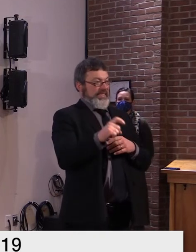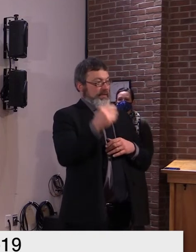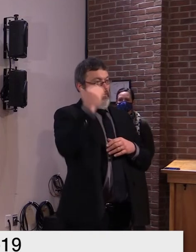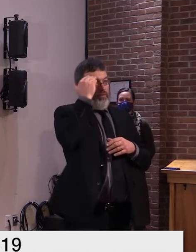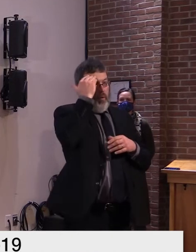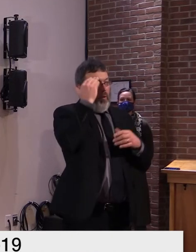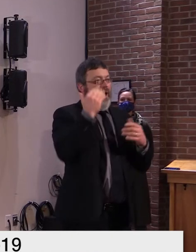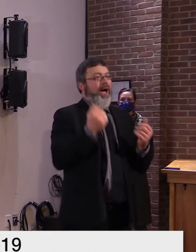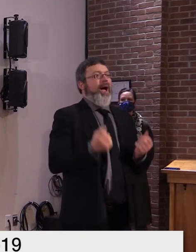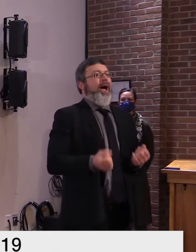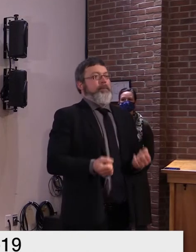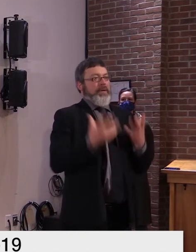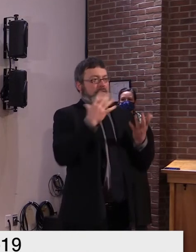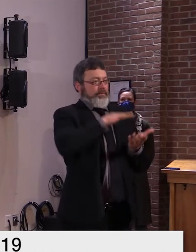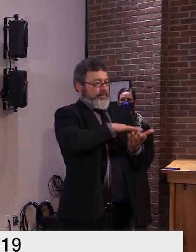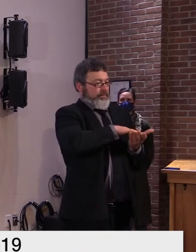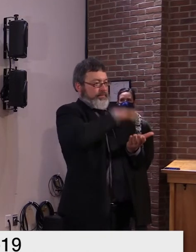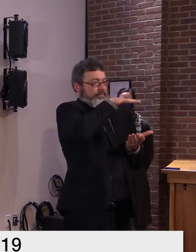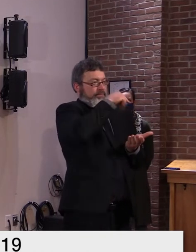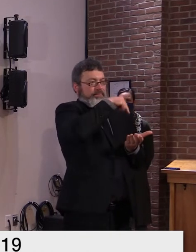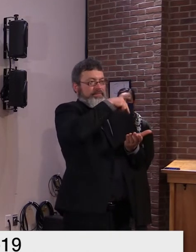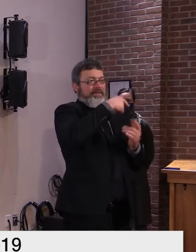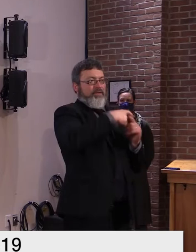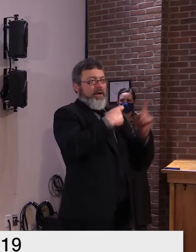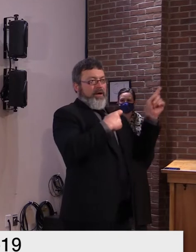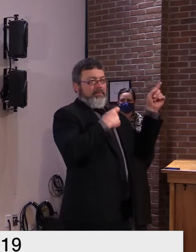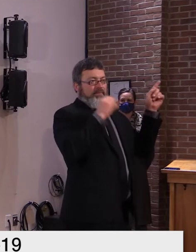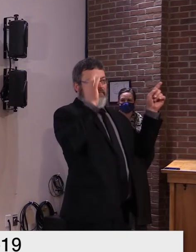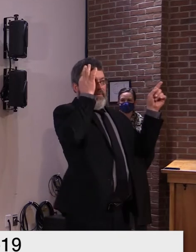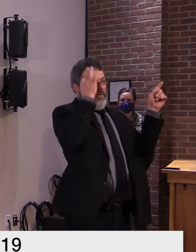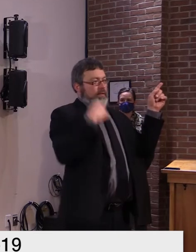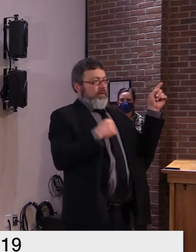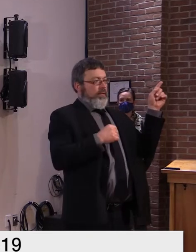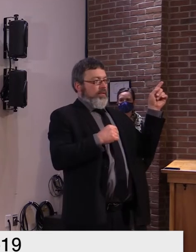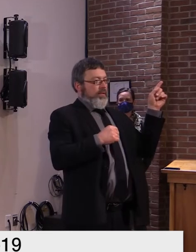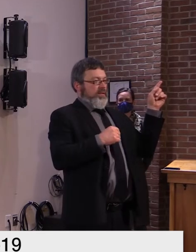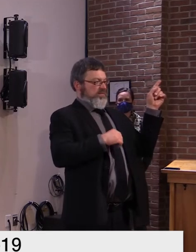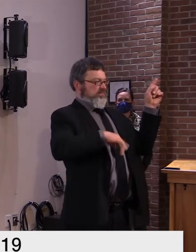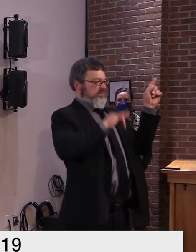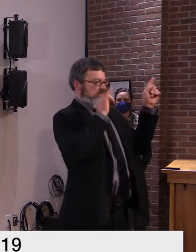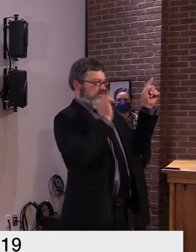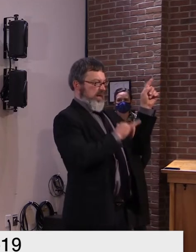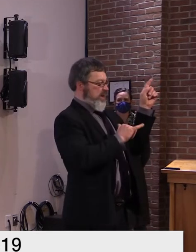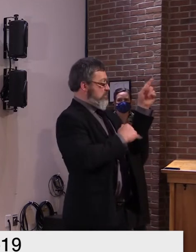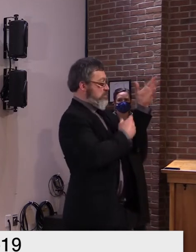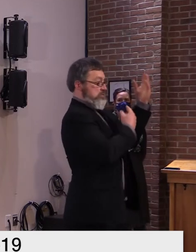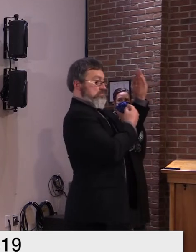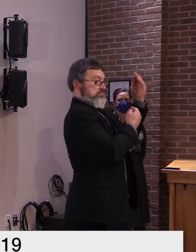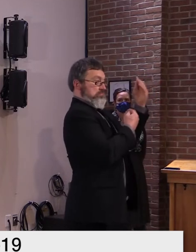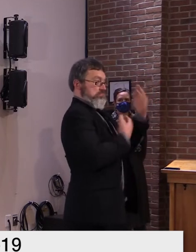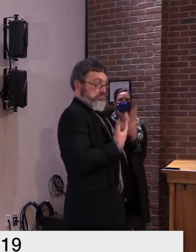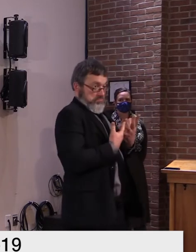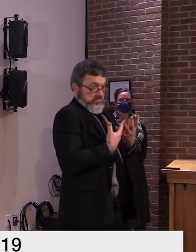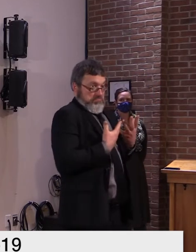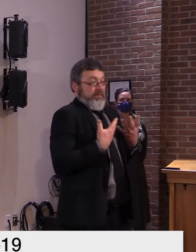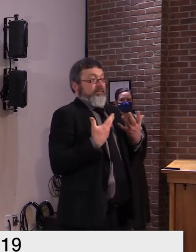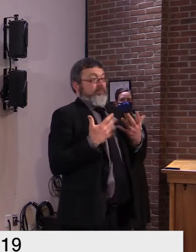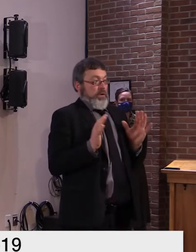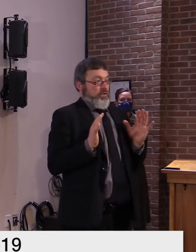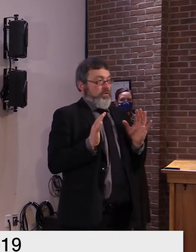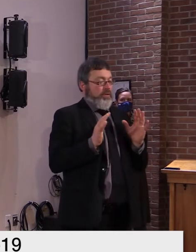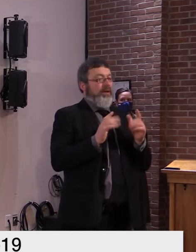while the communication plans are in place the actual content is obviously the the critical crux of the matter here